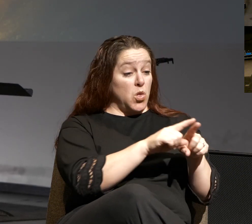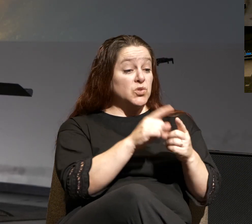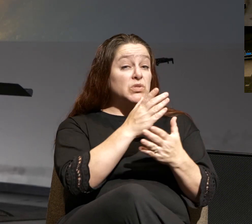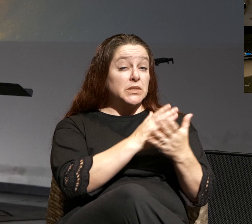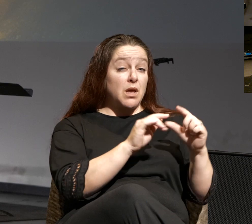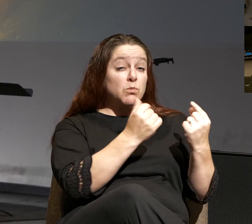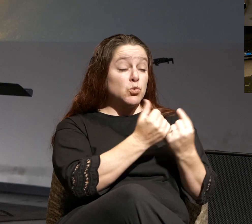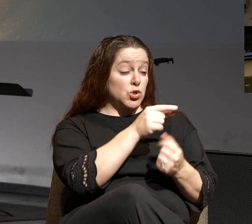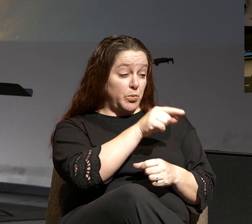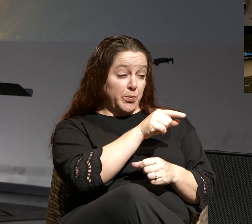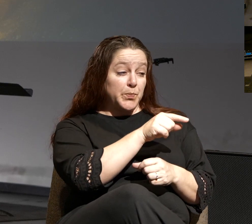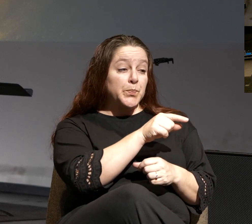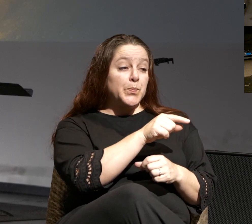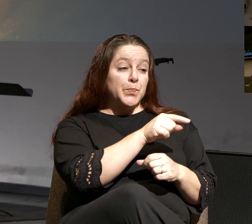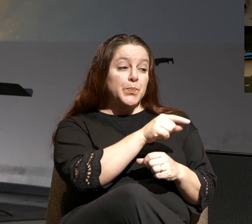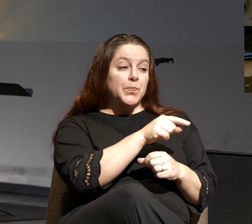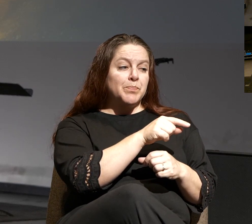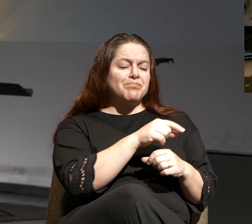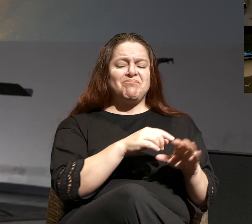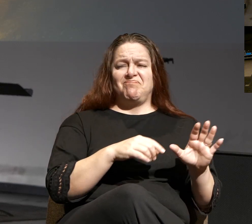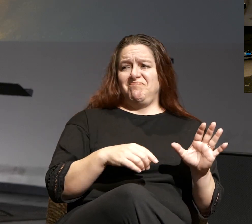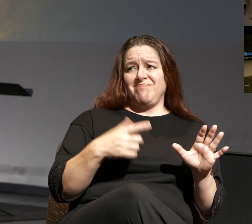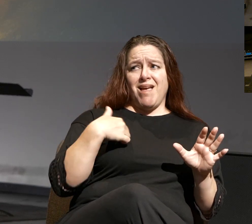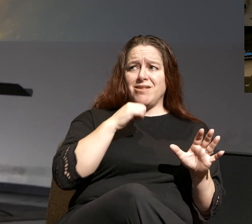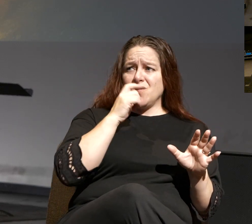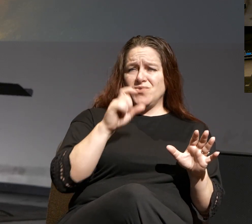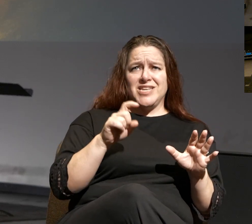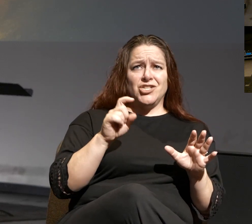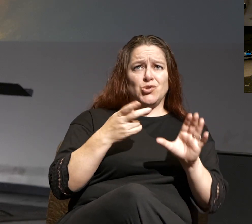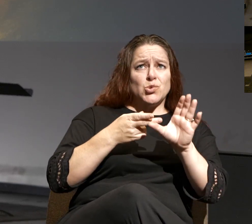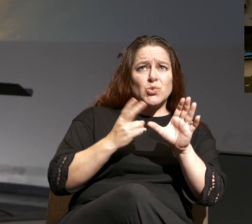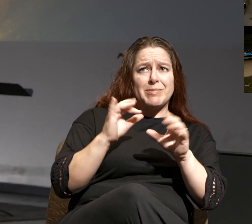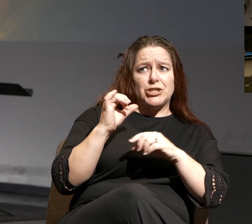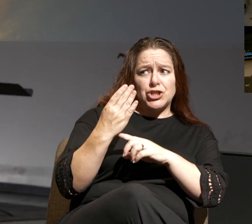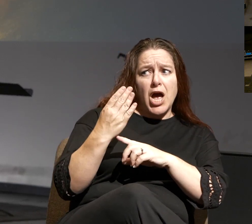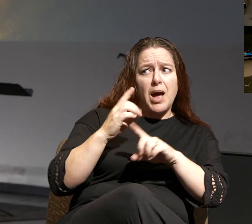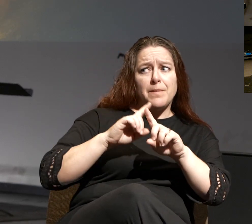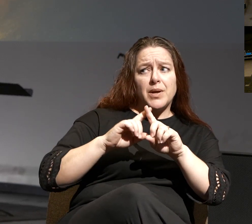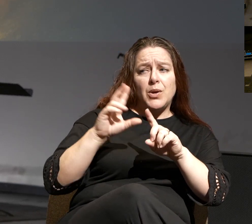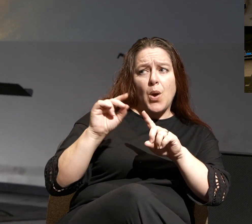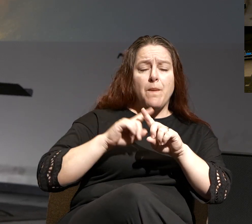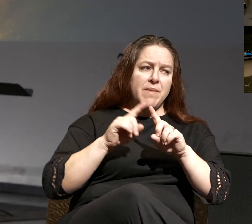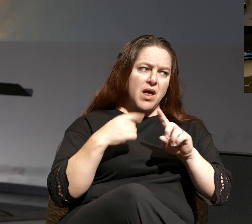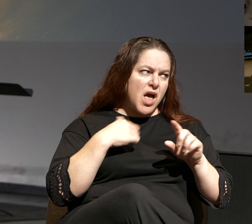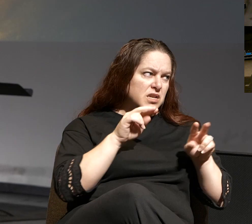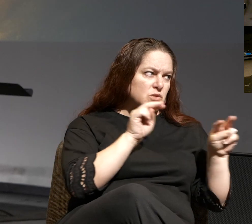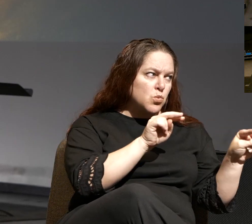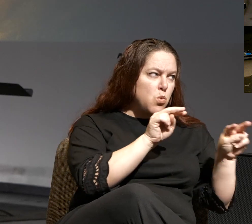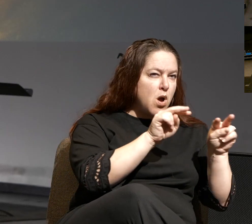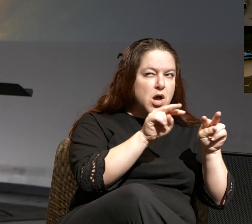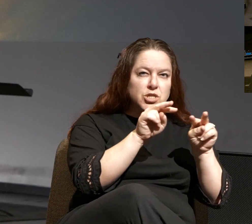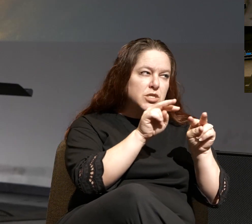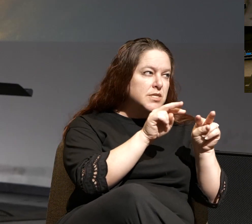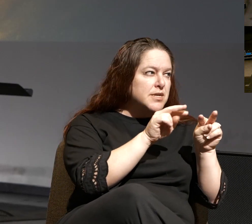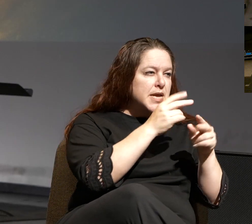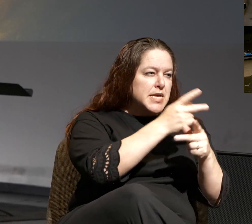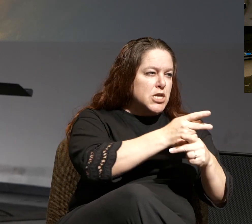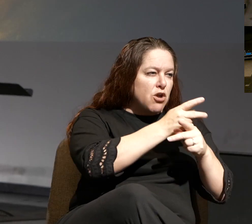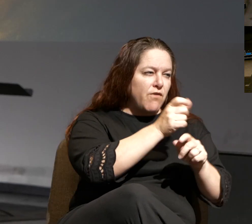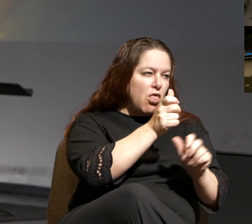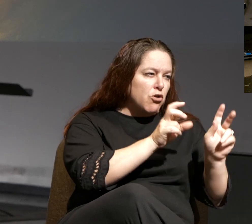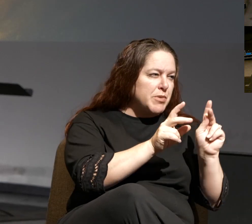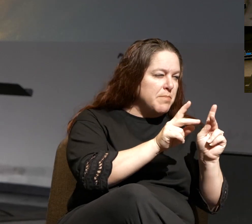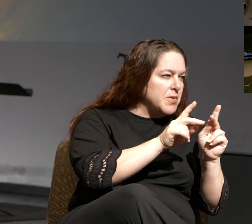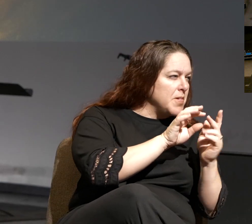they think, I don't need to necessarily quit my job, but I need to watch other people really closely as they do their job